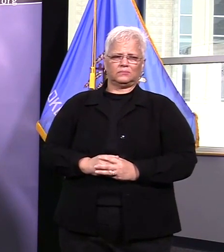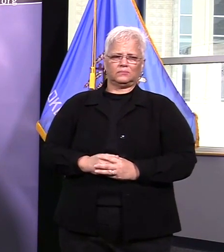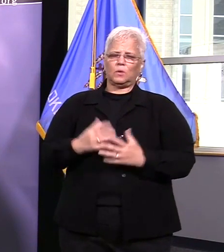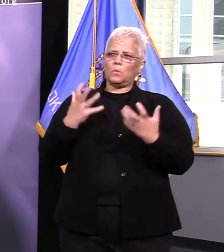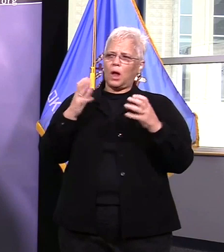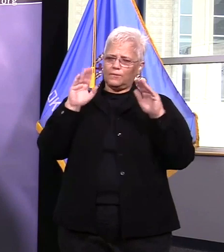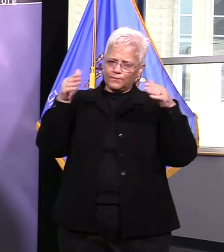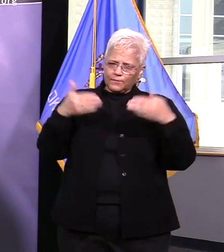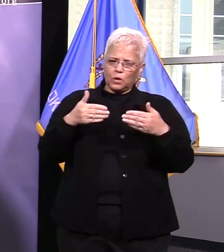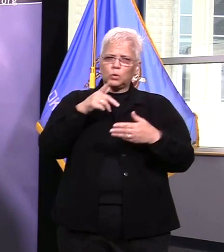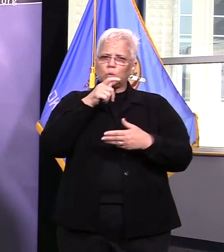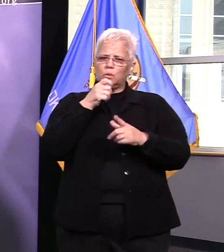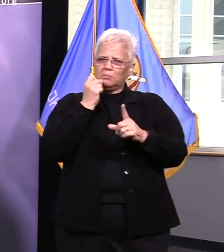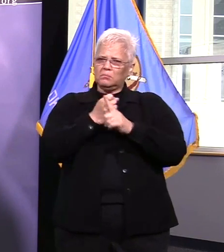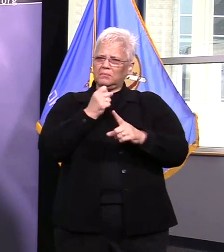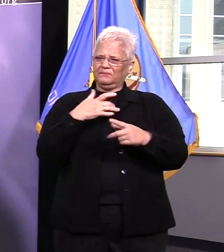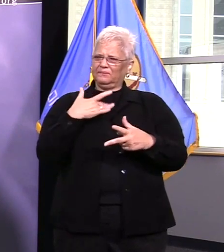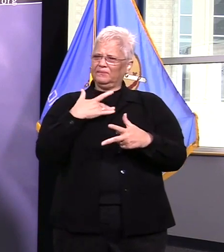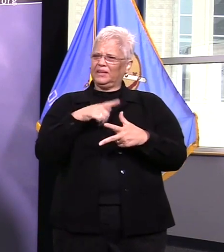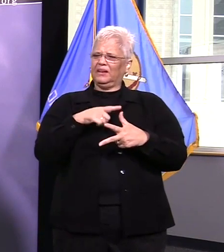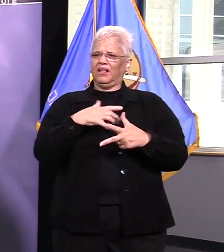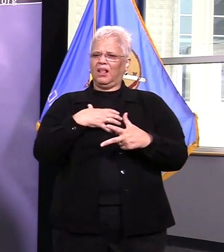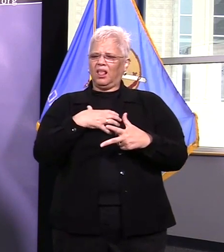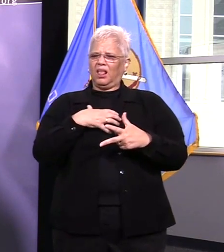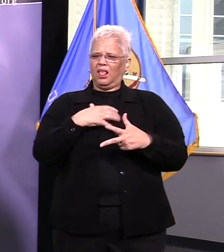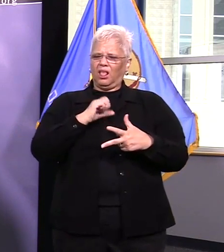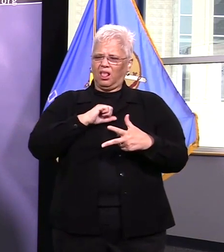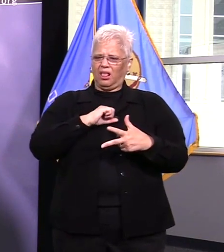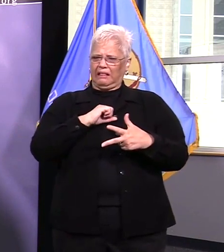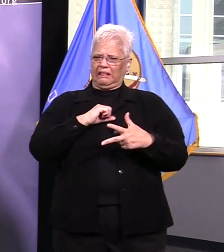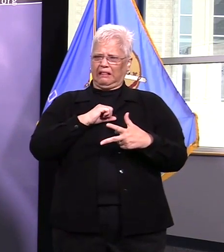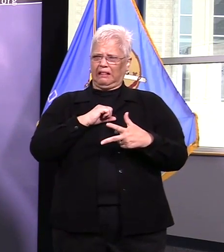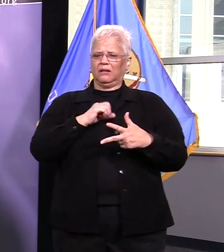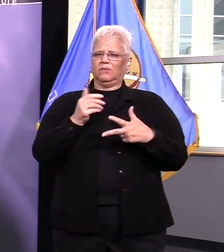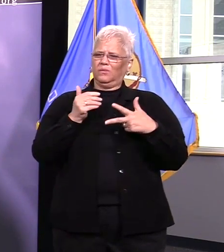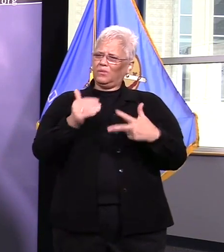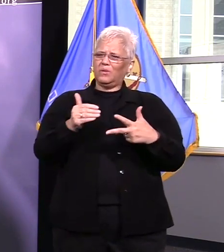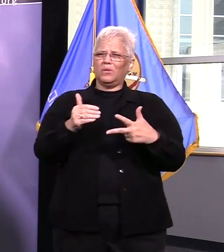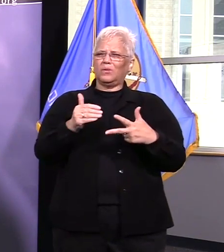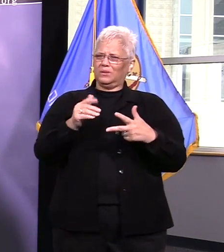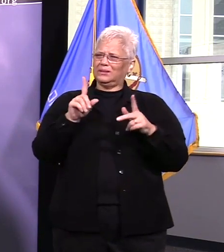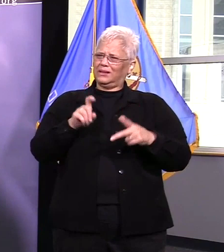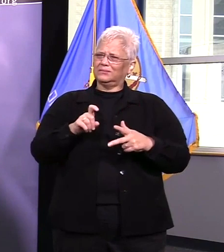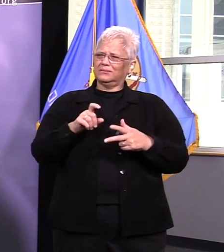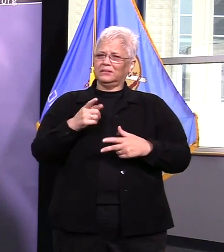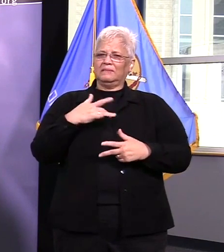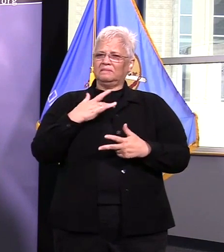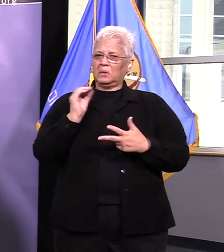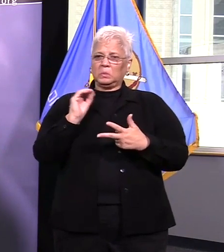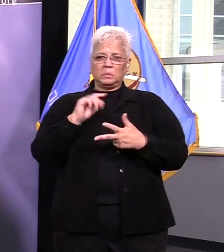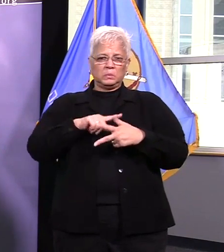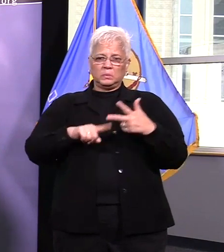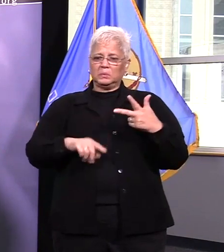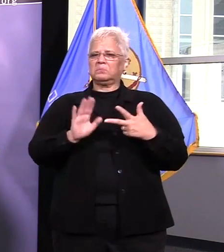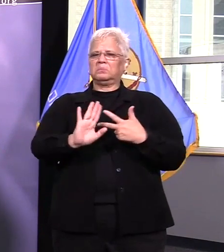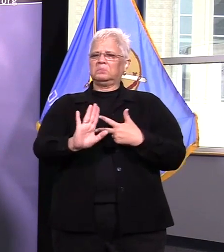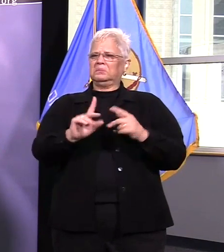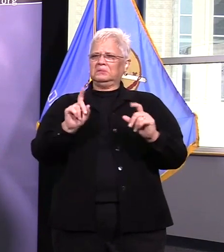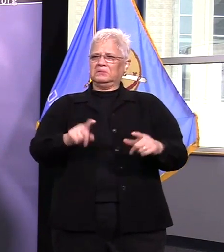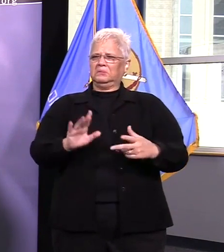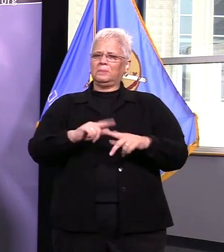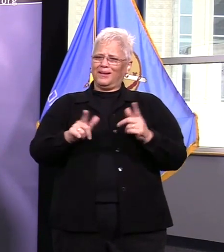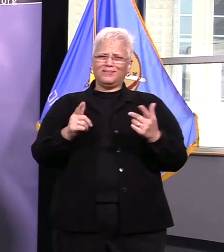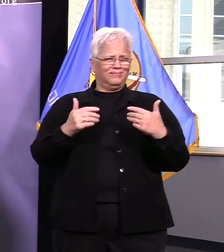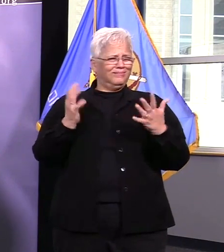and so eventually we will be able to do that right now we need to focus on on our most at risk patients with the limited supplies we've got okay